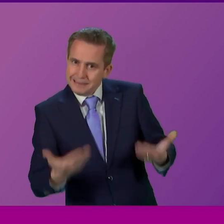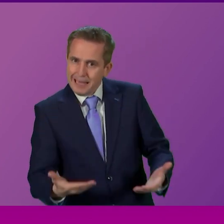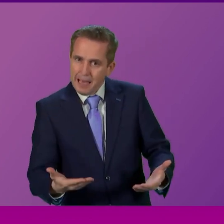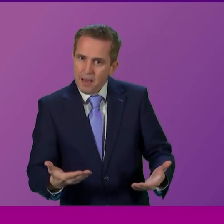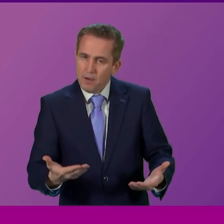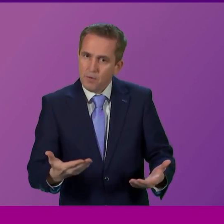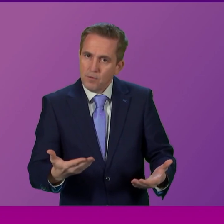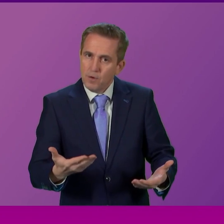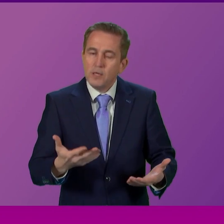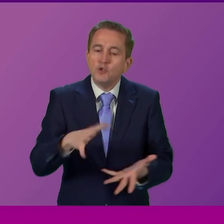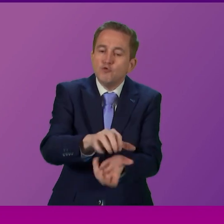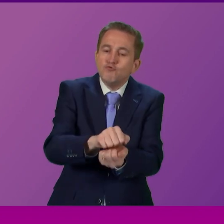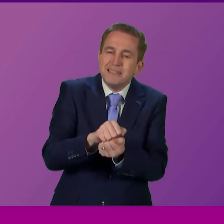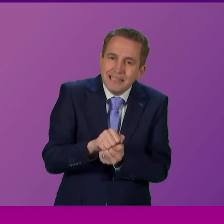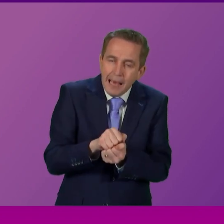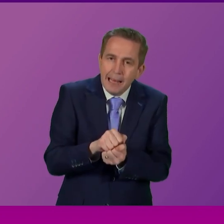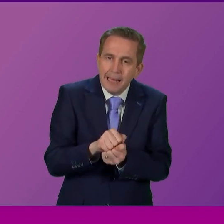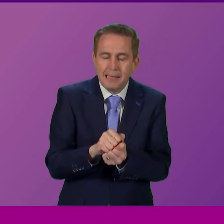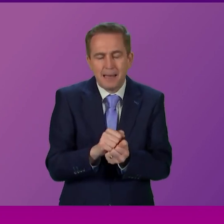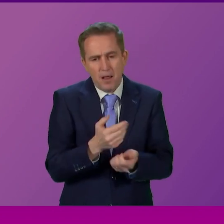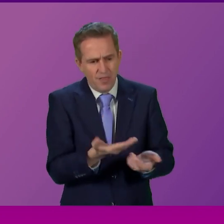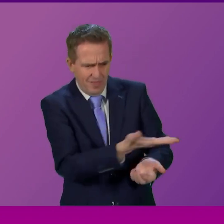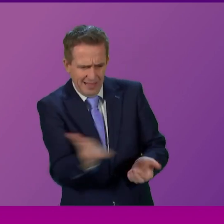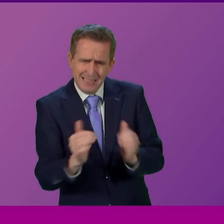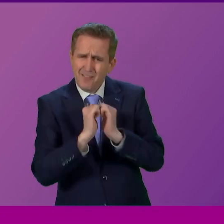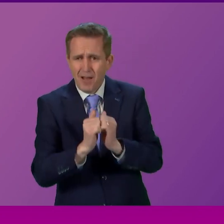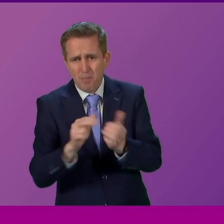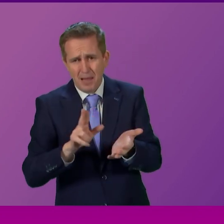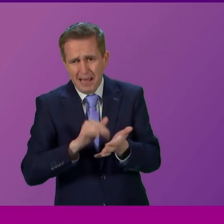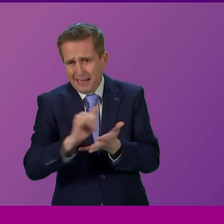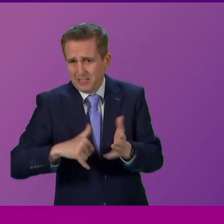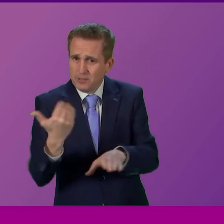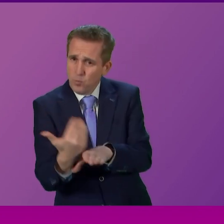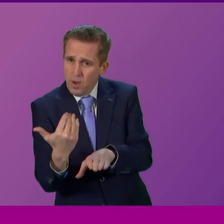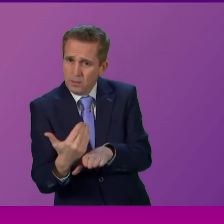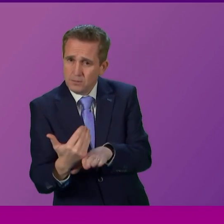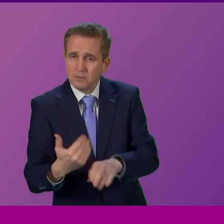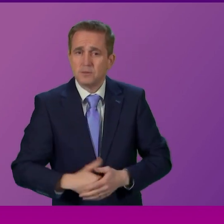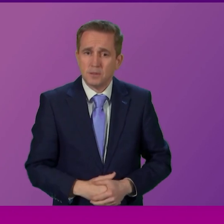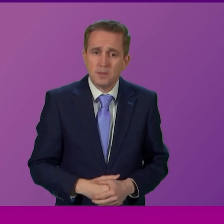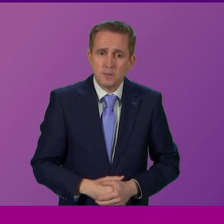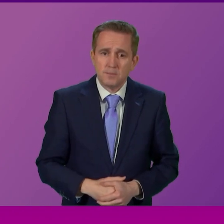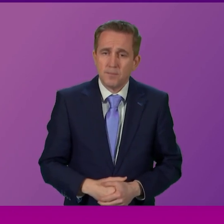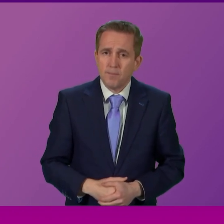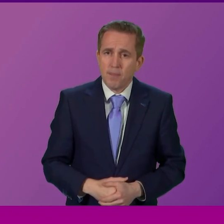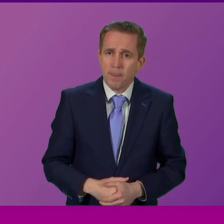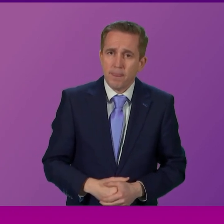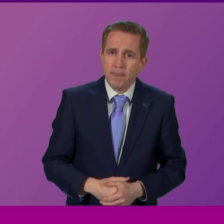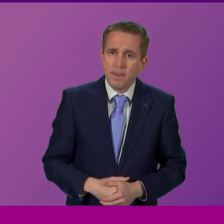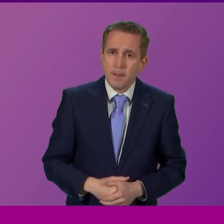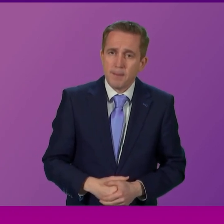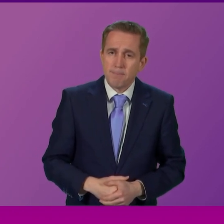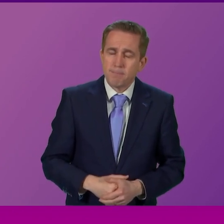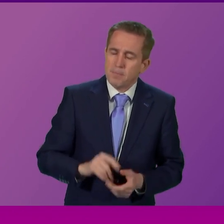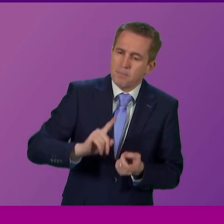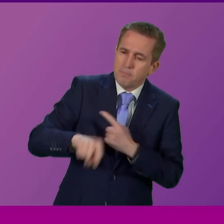the retention of these very valuable NHS workers cabinet secretary I can give him more than one in just a second